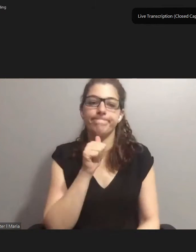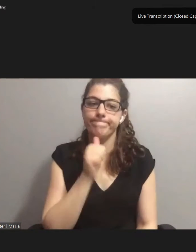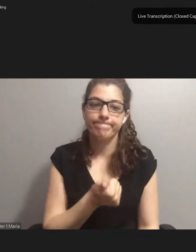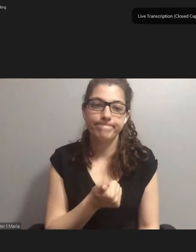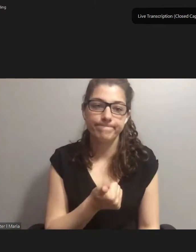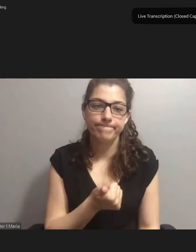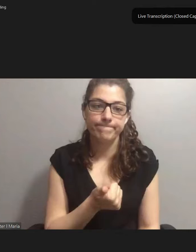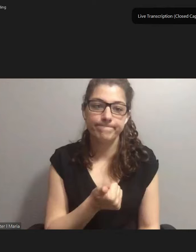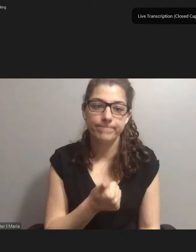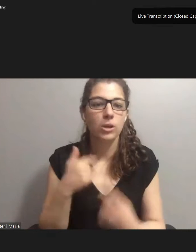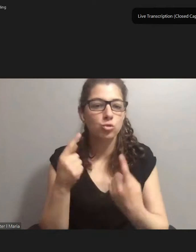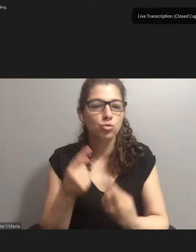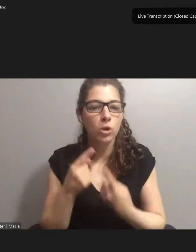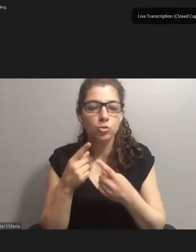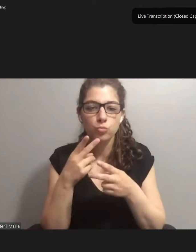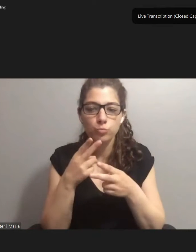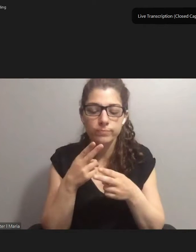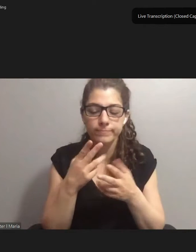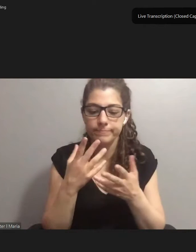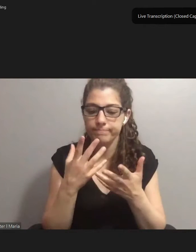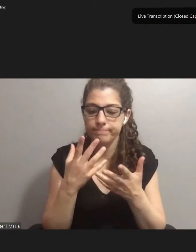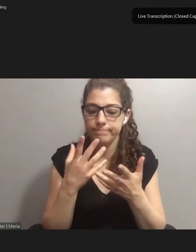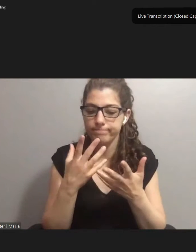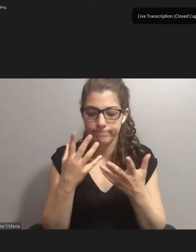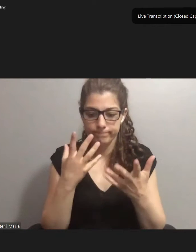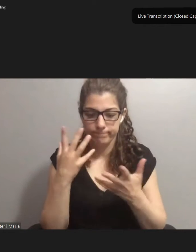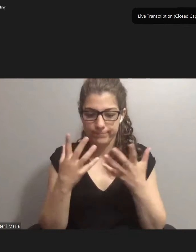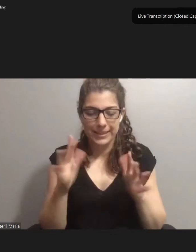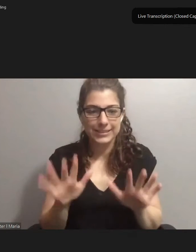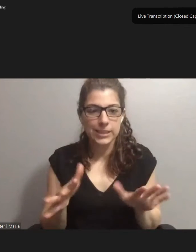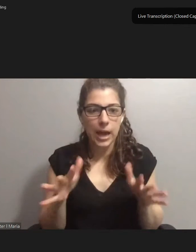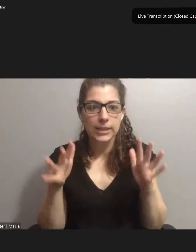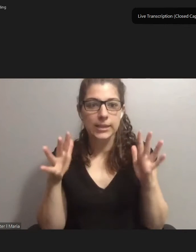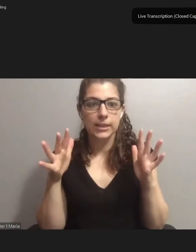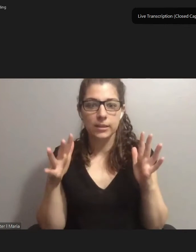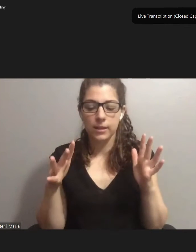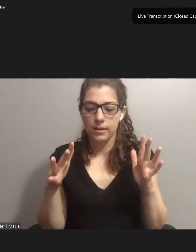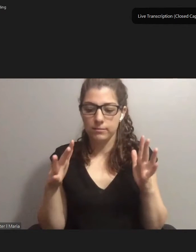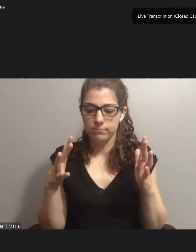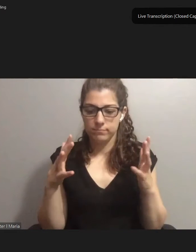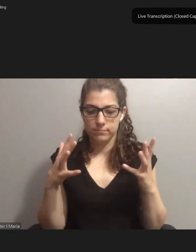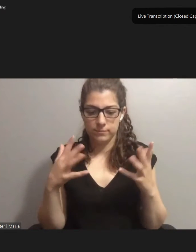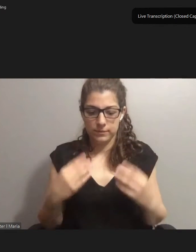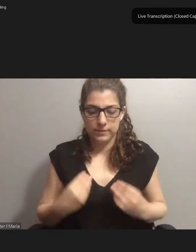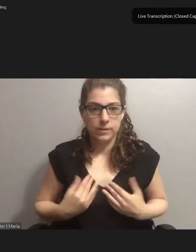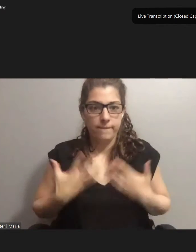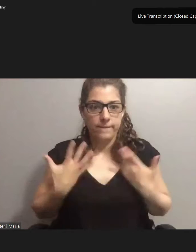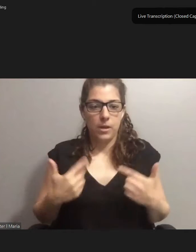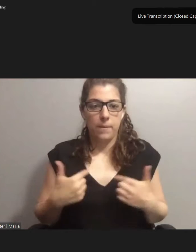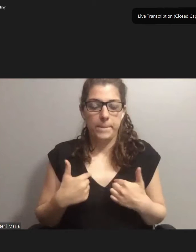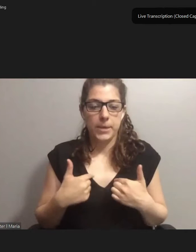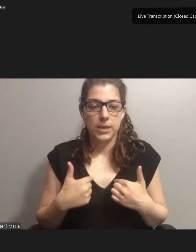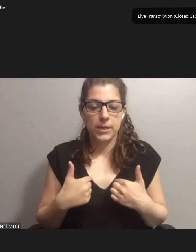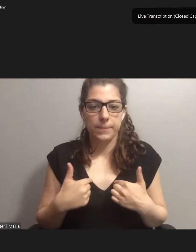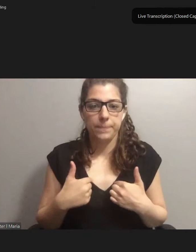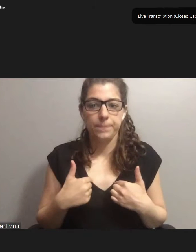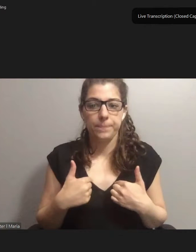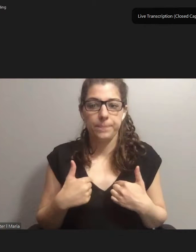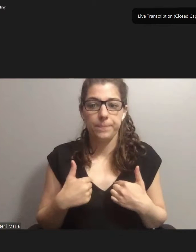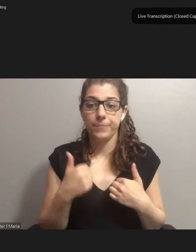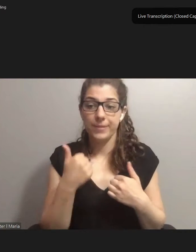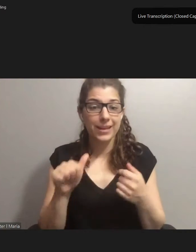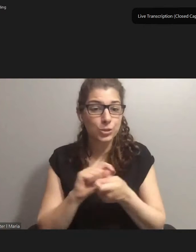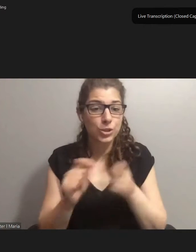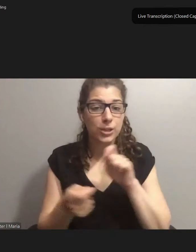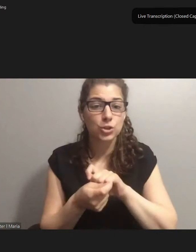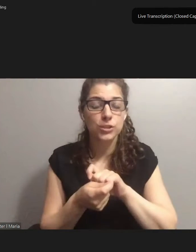breathe because of the anxiety that filled my chest. Any changes in